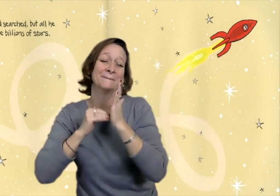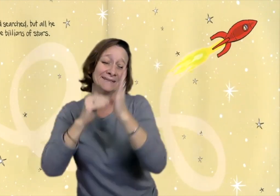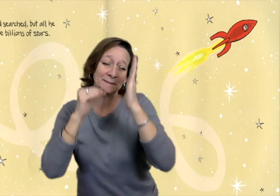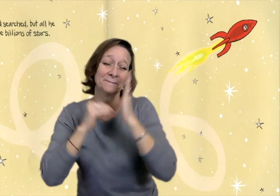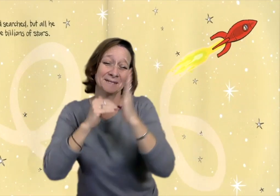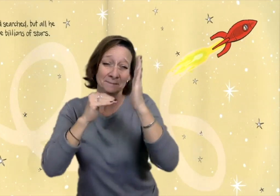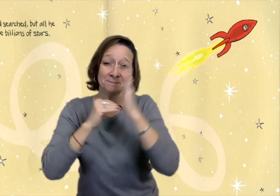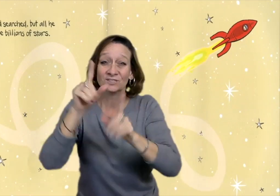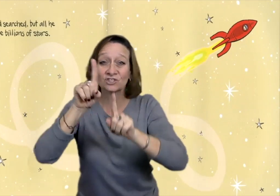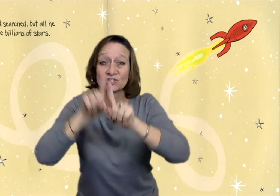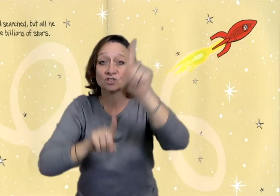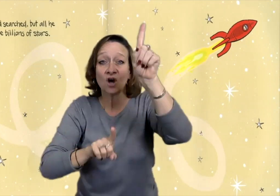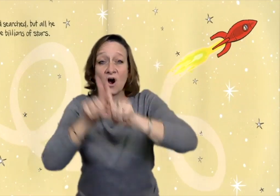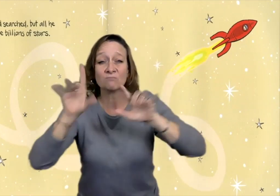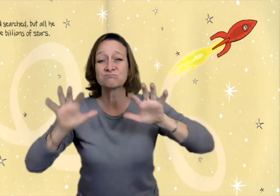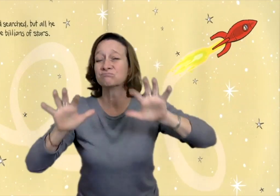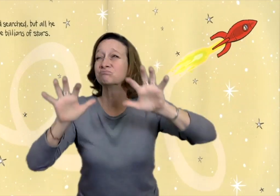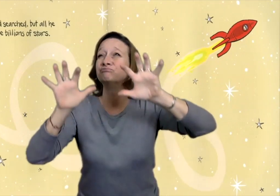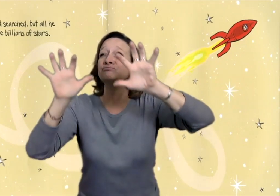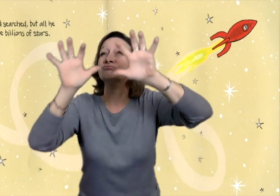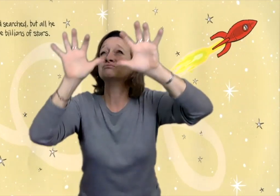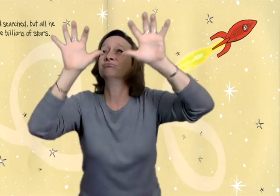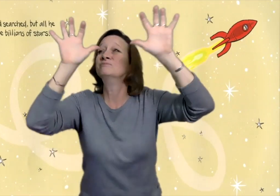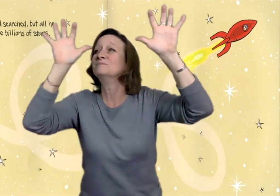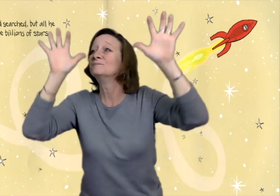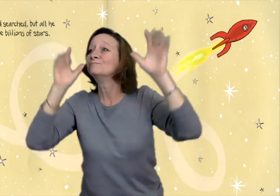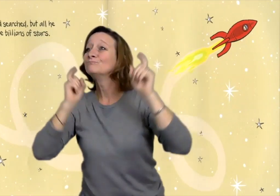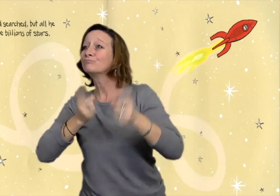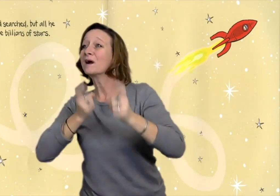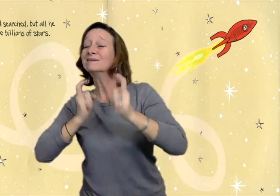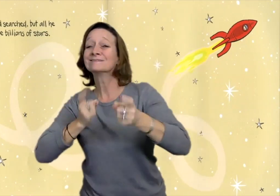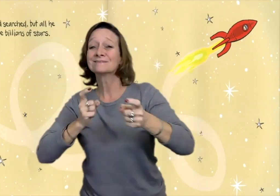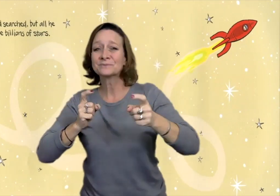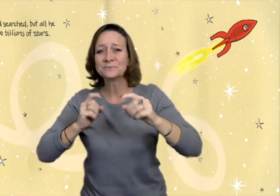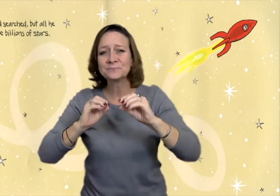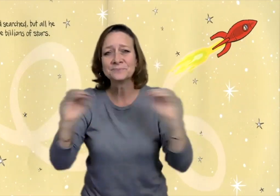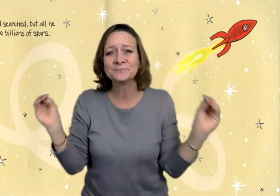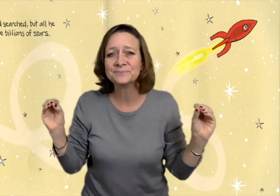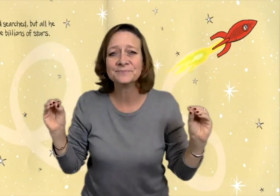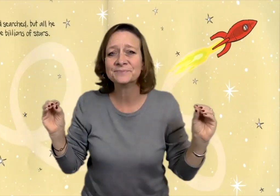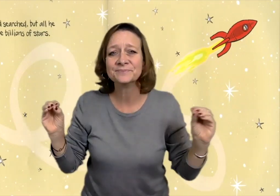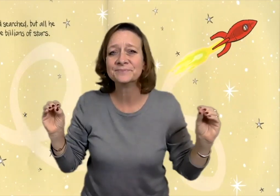all he could see were billions of stars of and no presence.